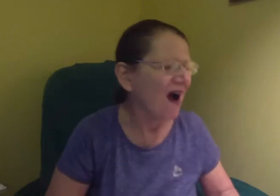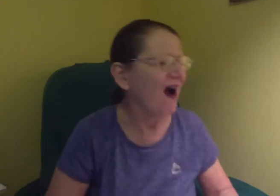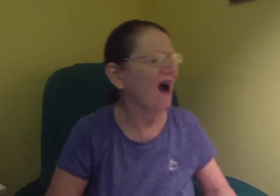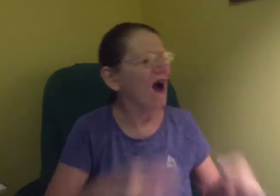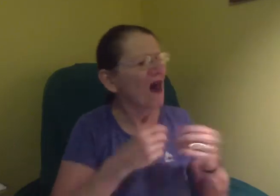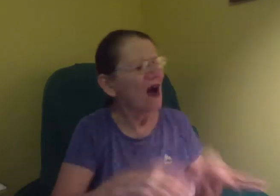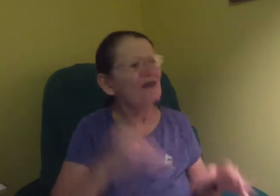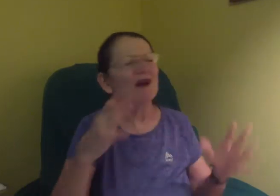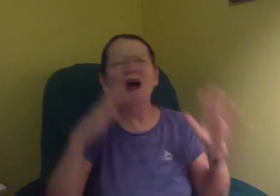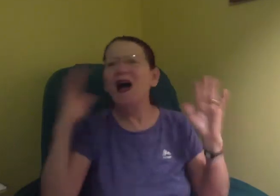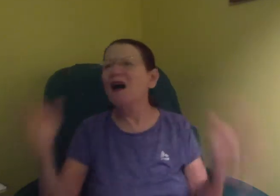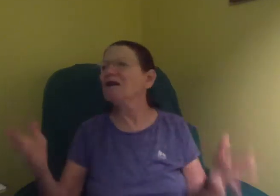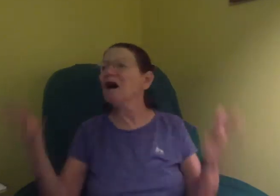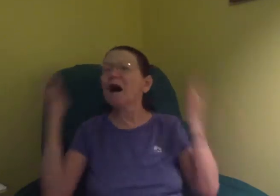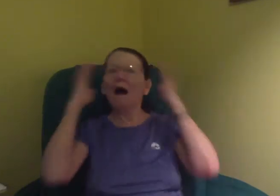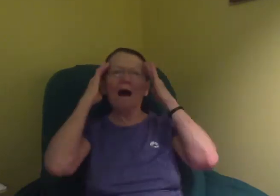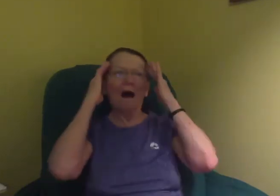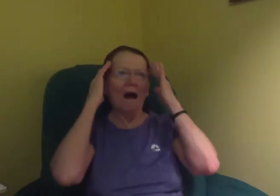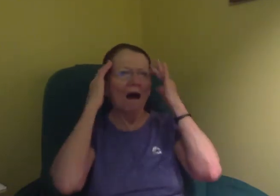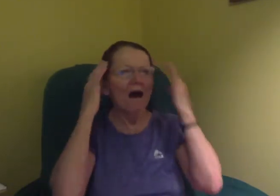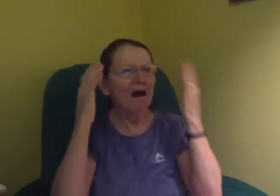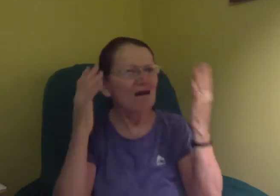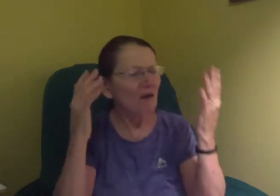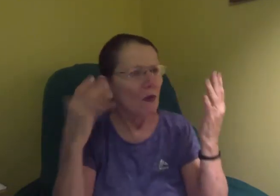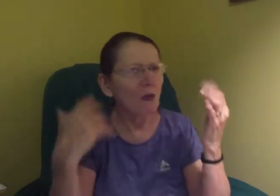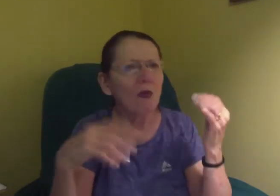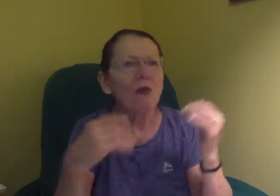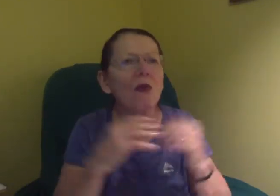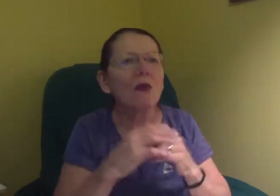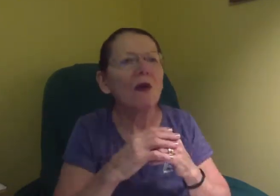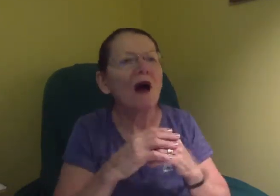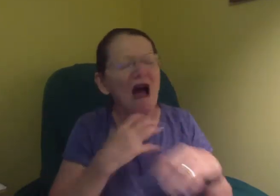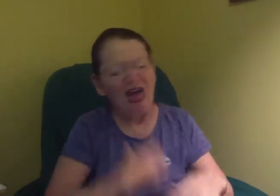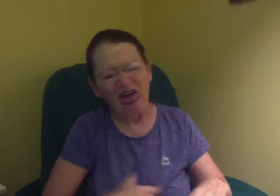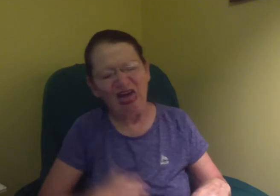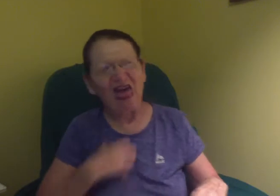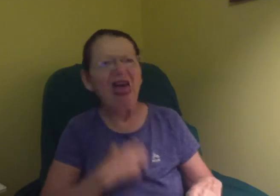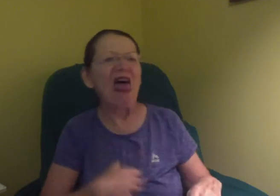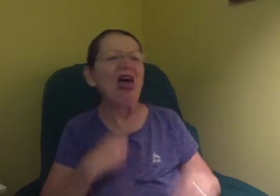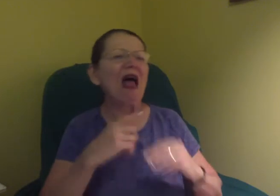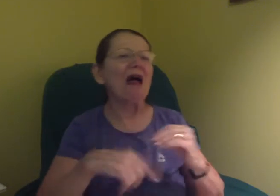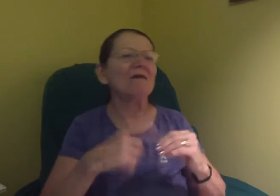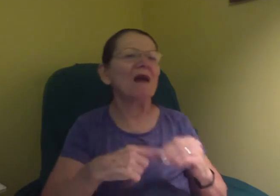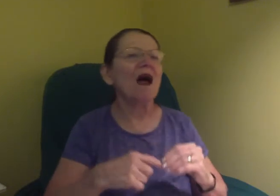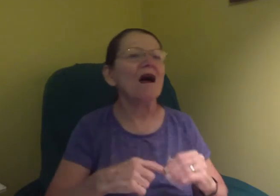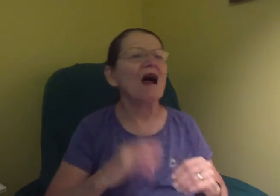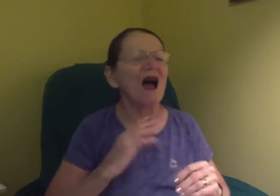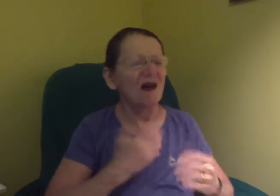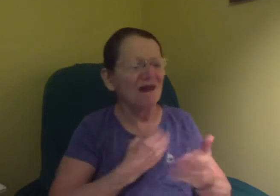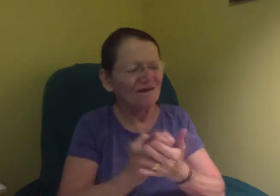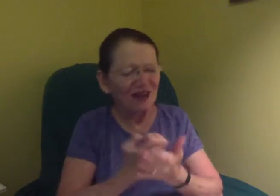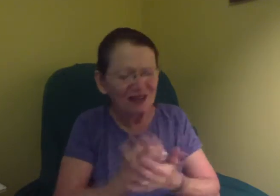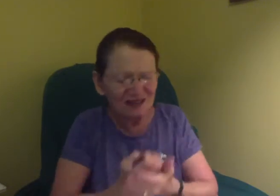if I had my family. I was about to